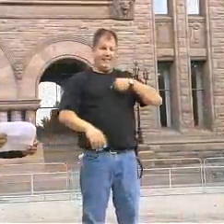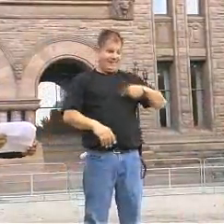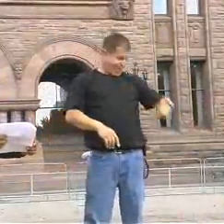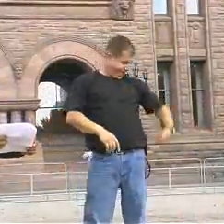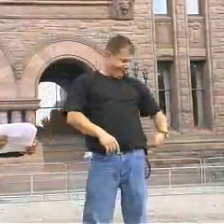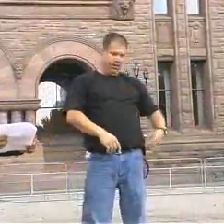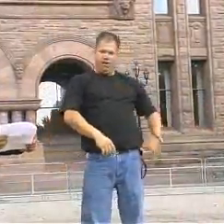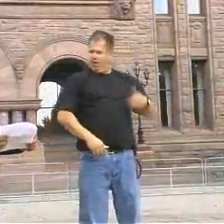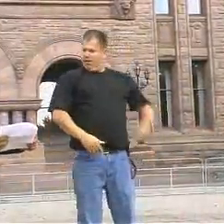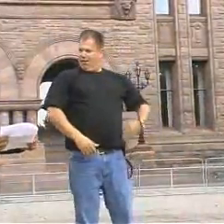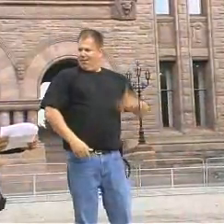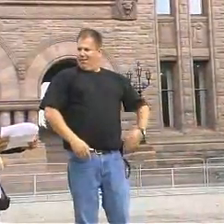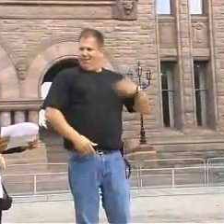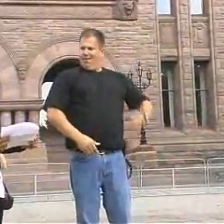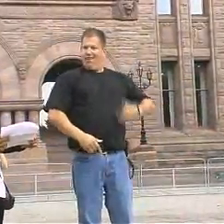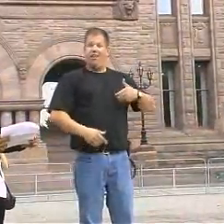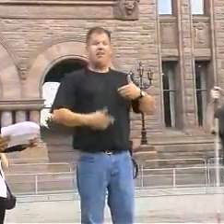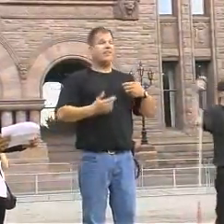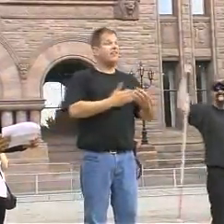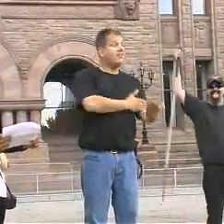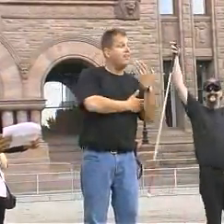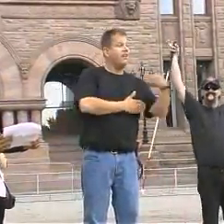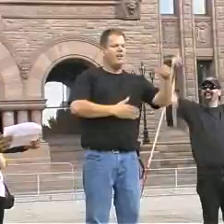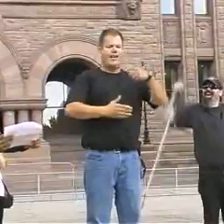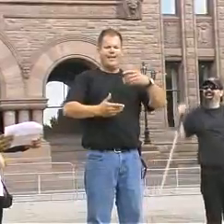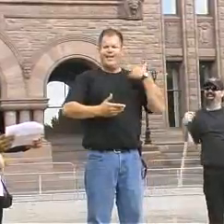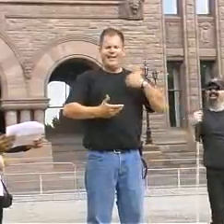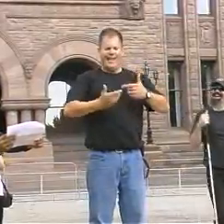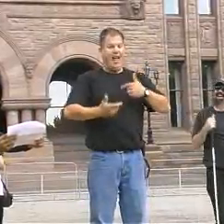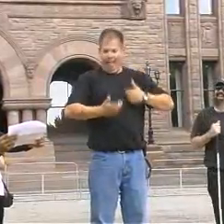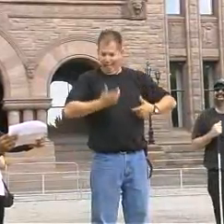So today they are rallying and I've been receiving pages all morning.